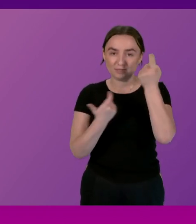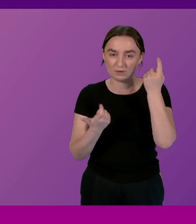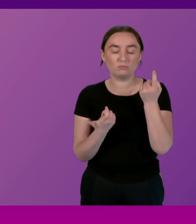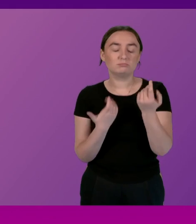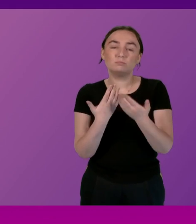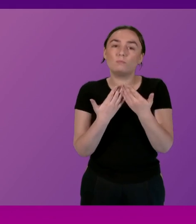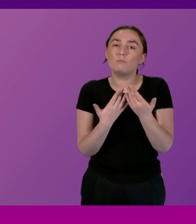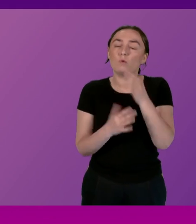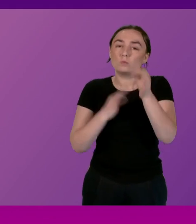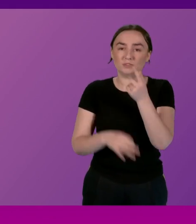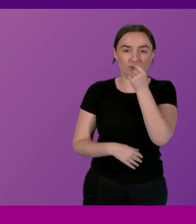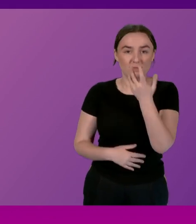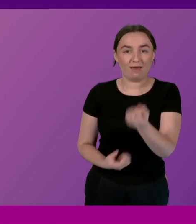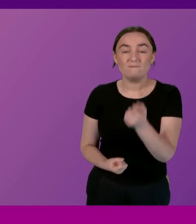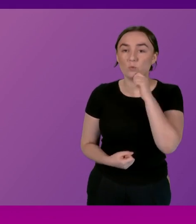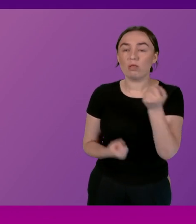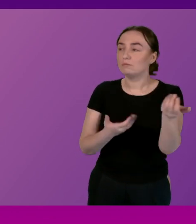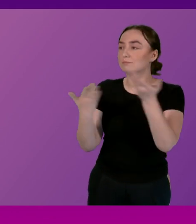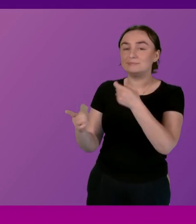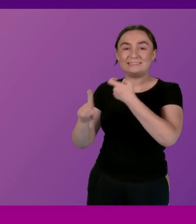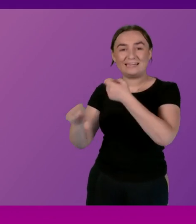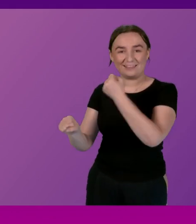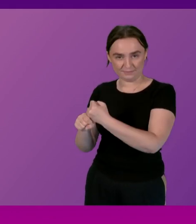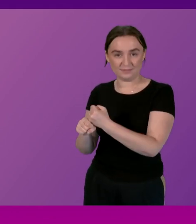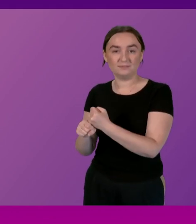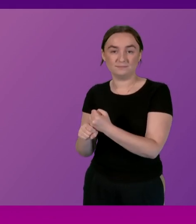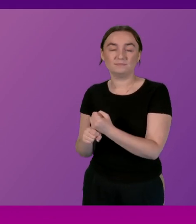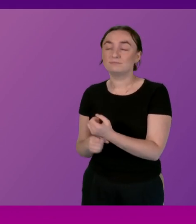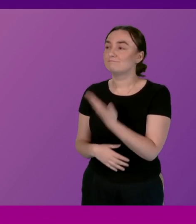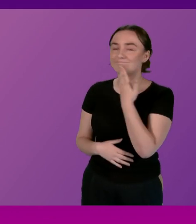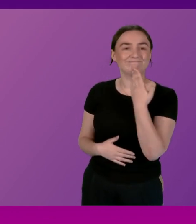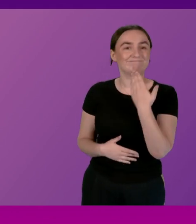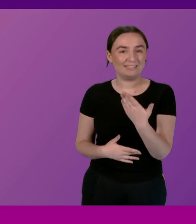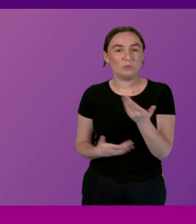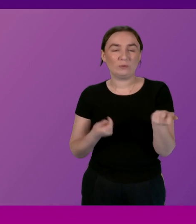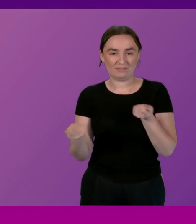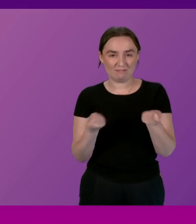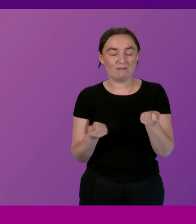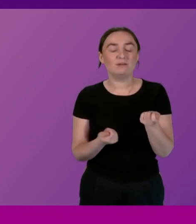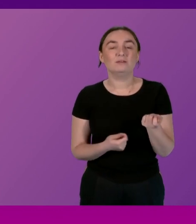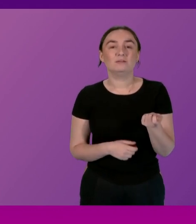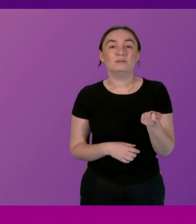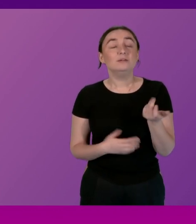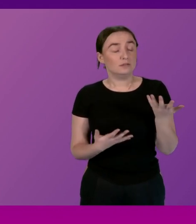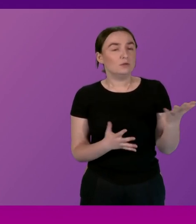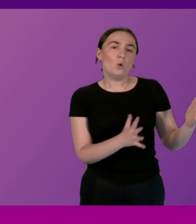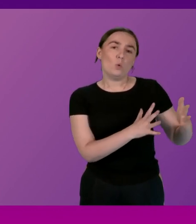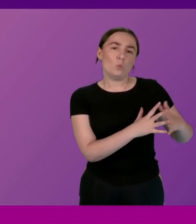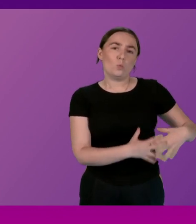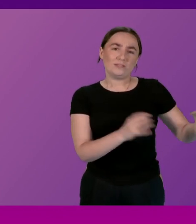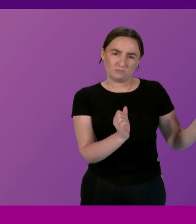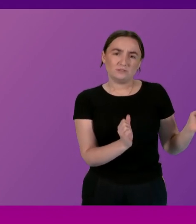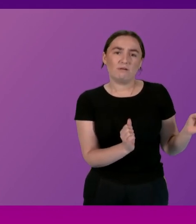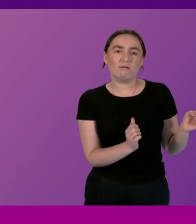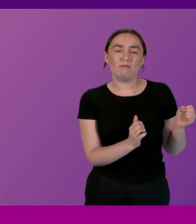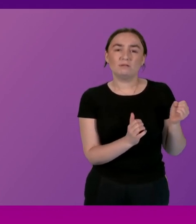Gibson to ask thank you very much if you're indulged as convener first minister Westminster Holyrood local government